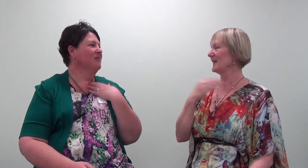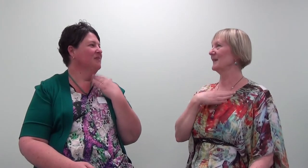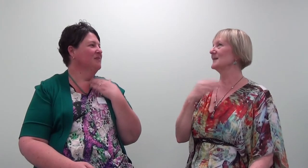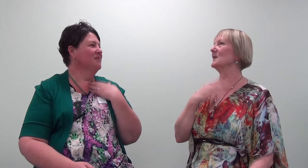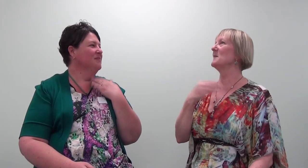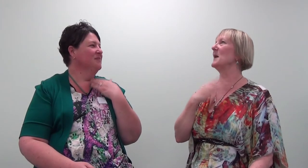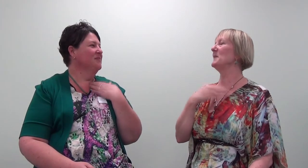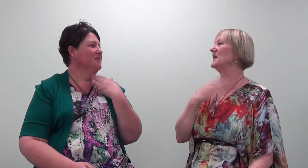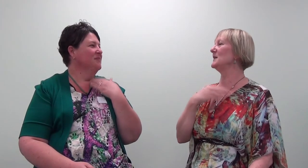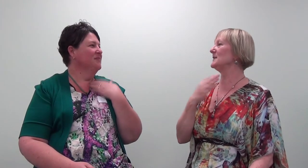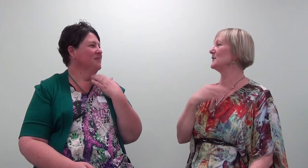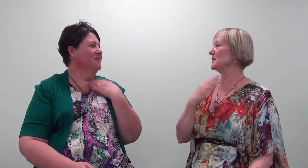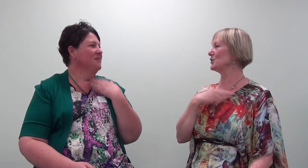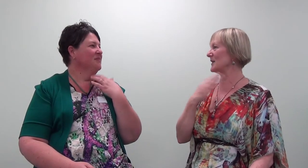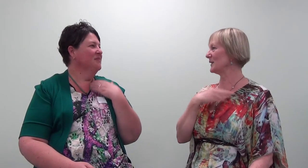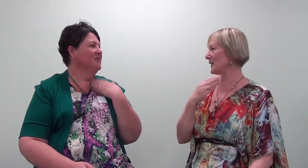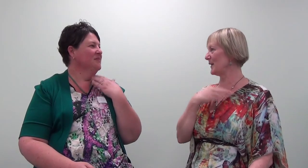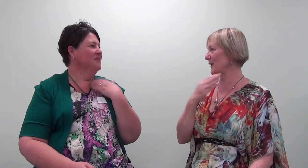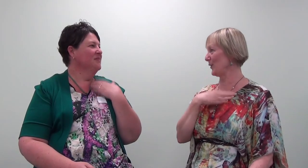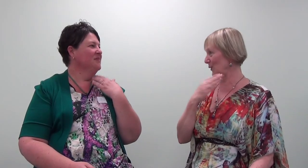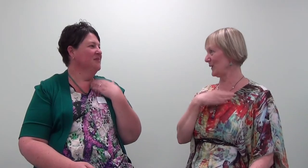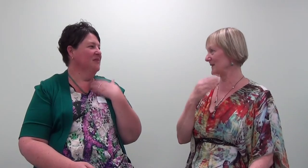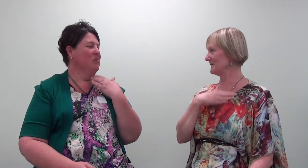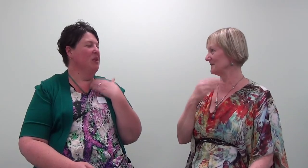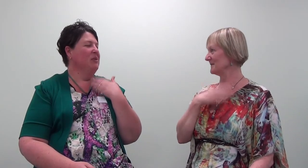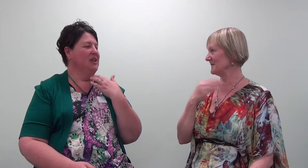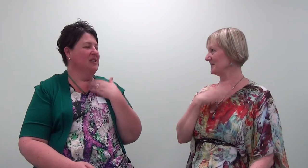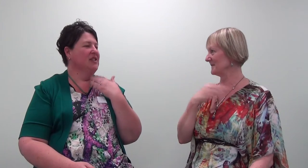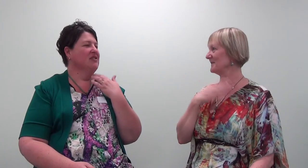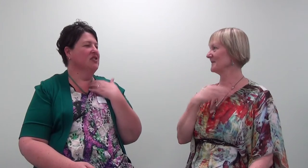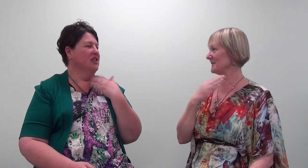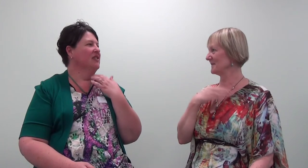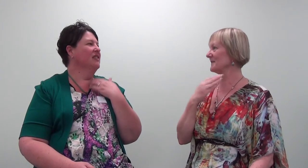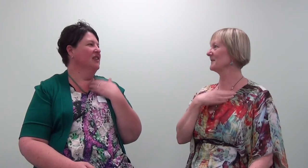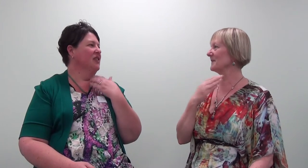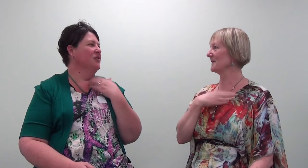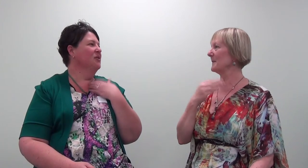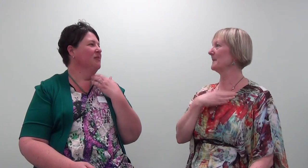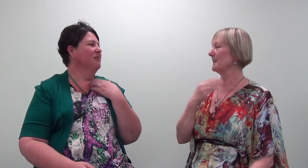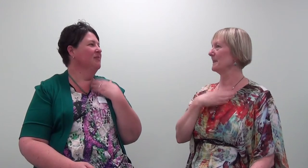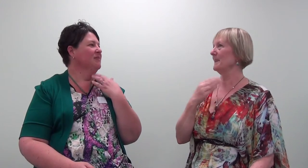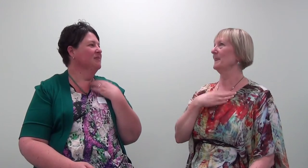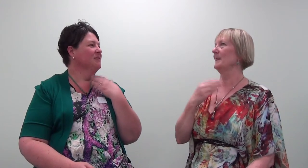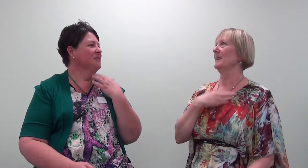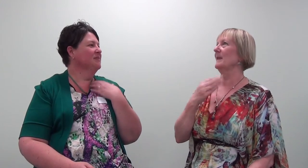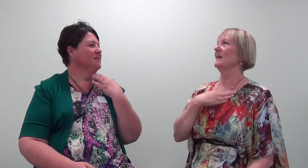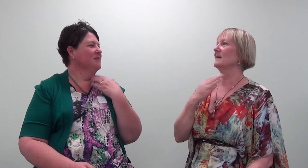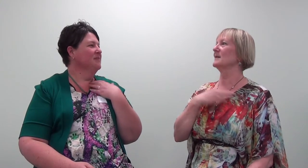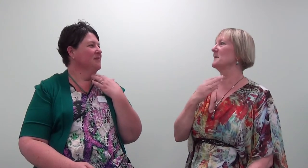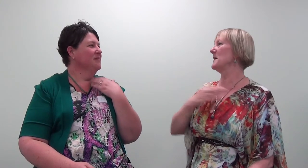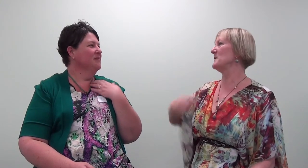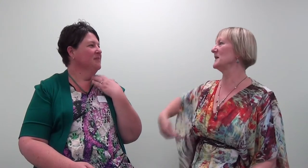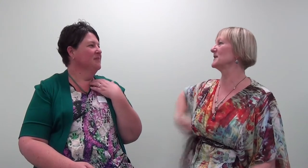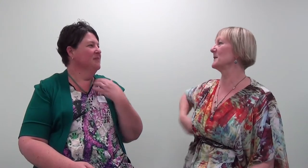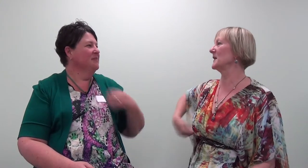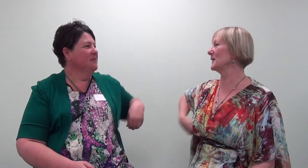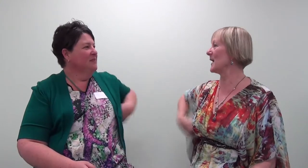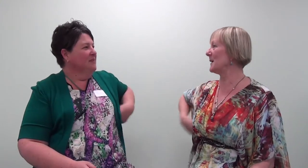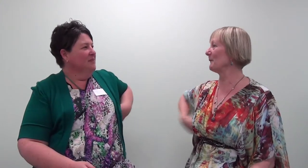So it might be easier and gentler than I thought. It might be easier and gentler than I thought. So maybe my stomach can come